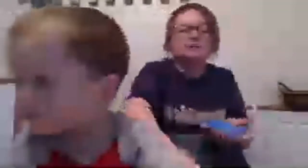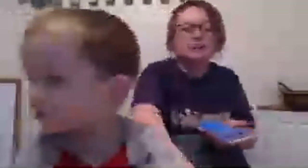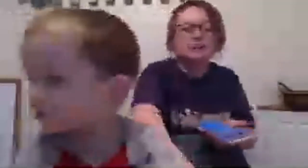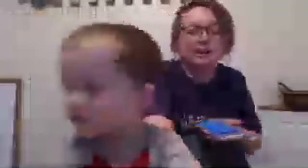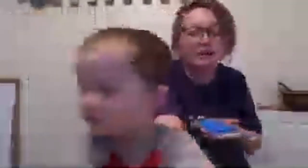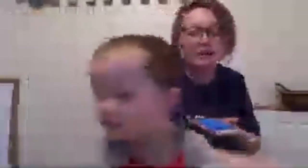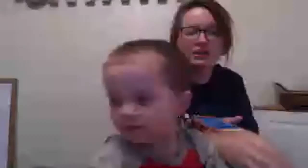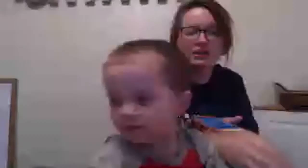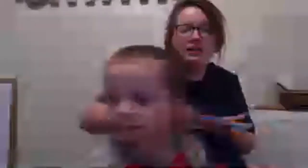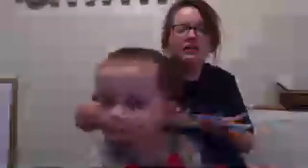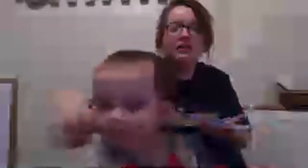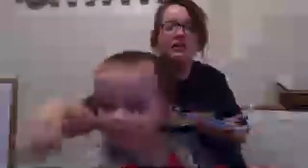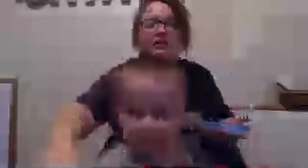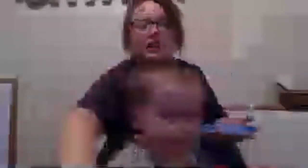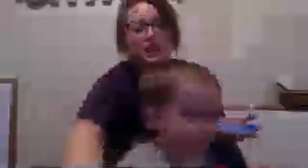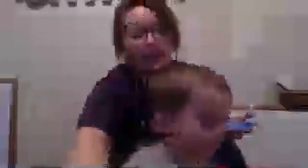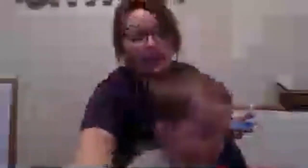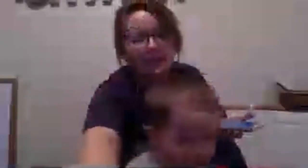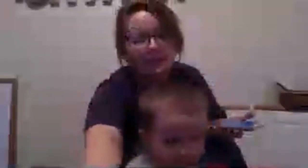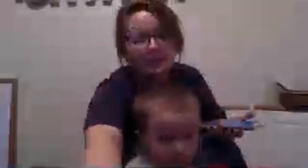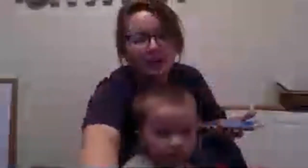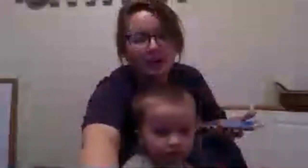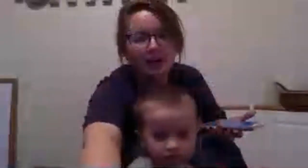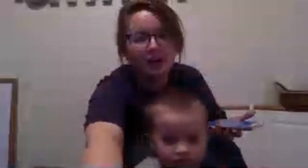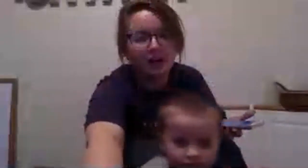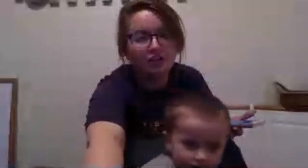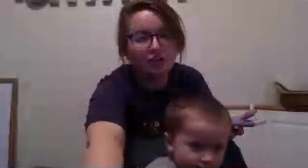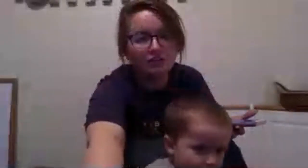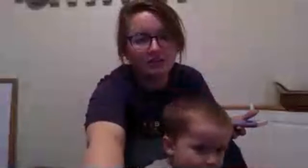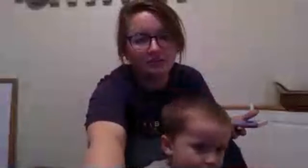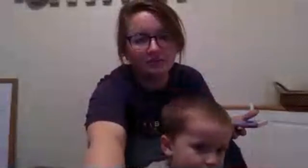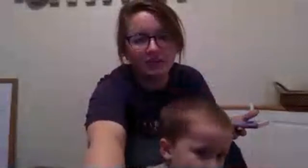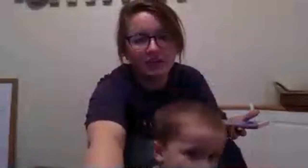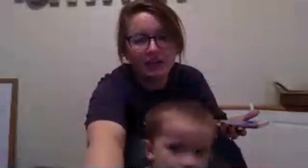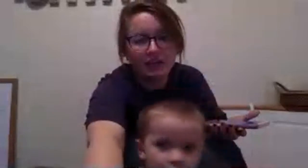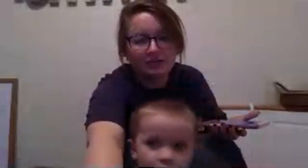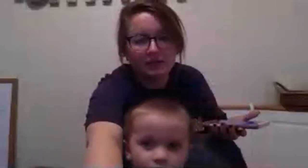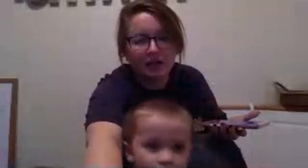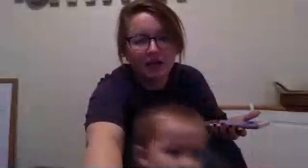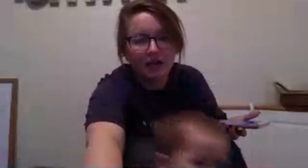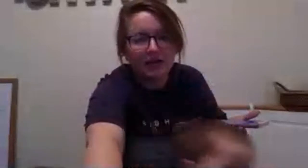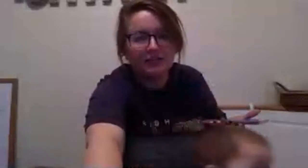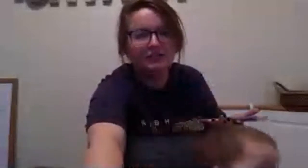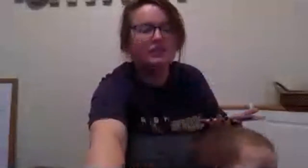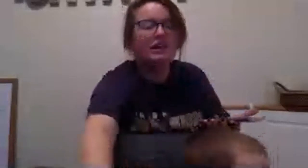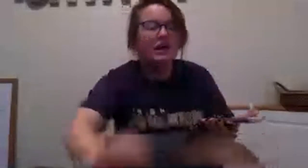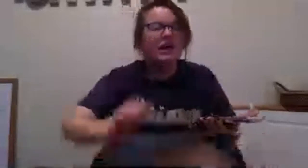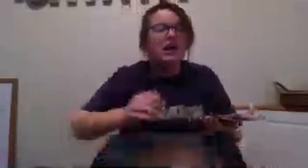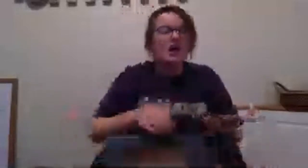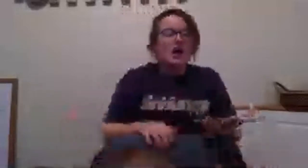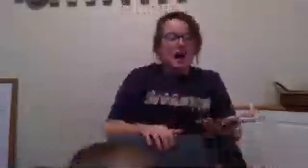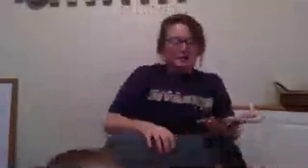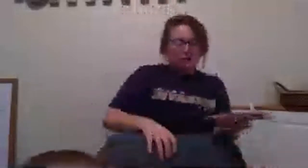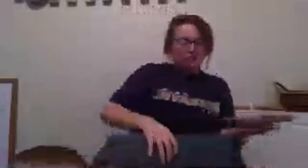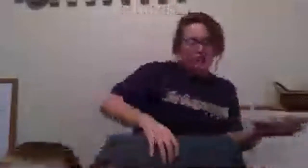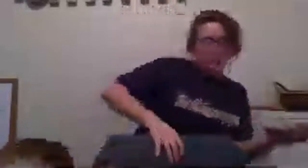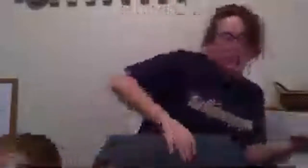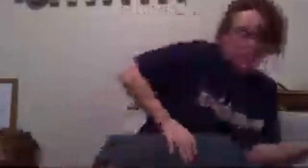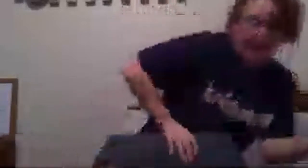that he is uh i chose him is because i was reading one day